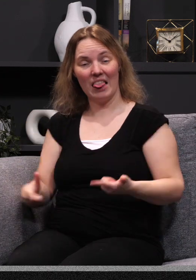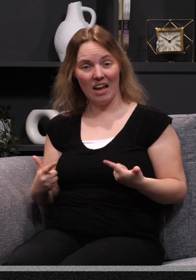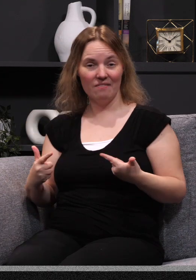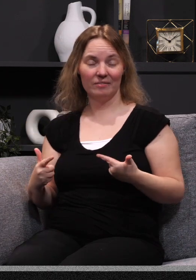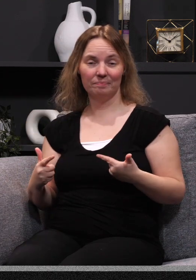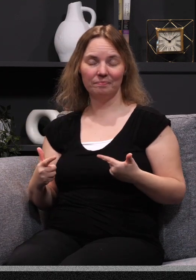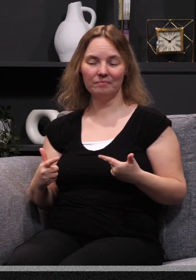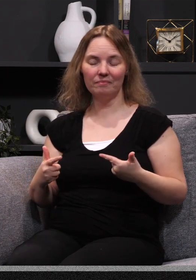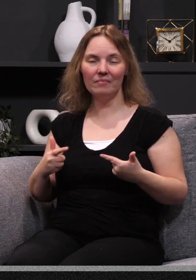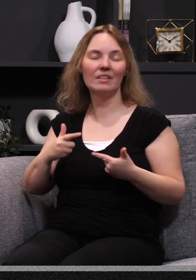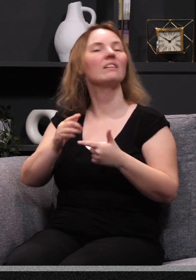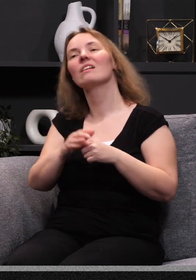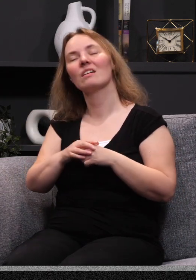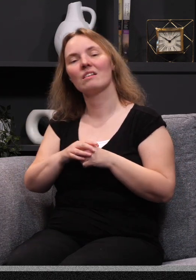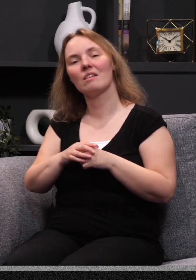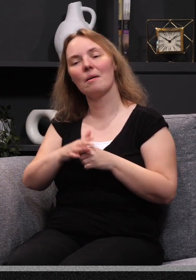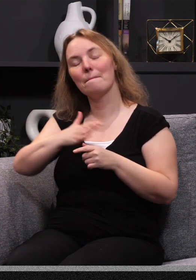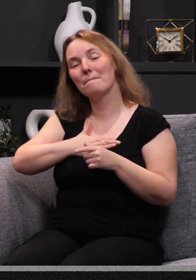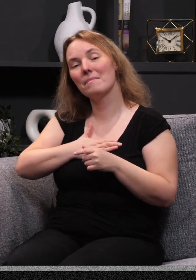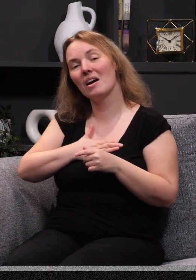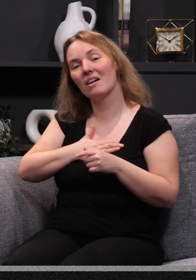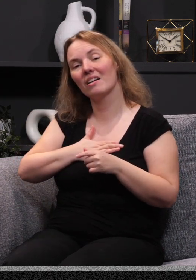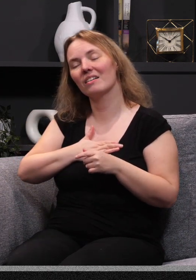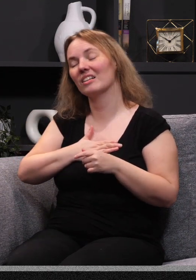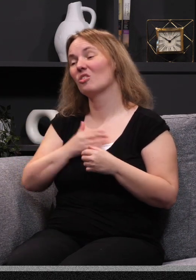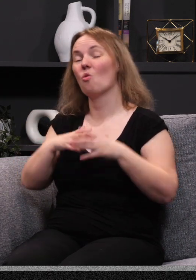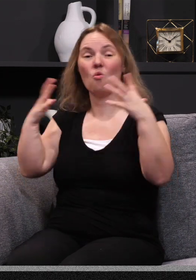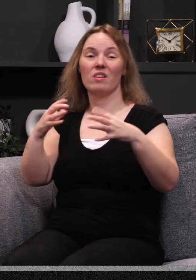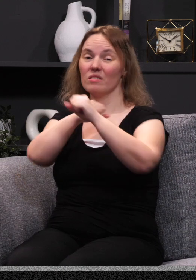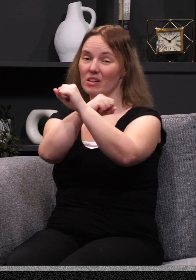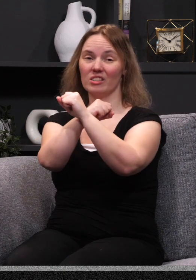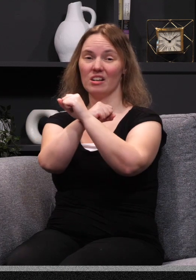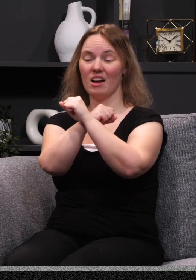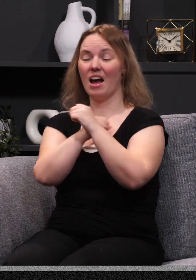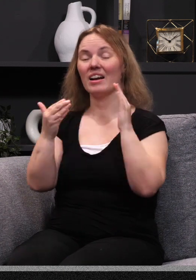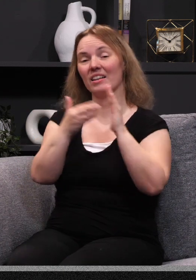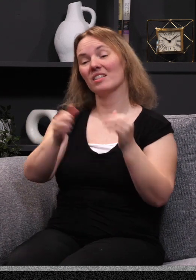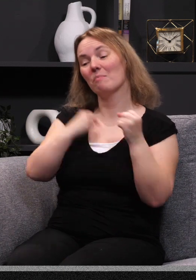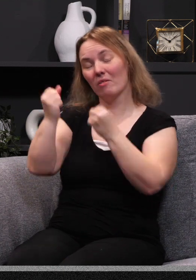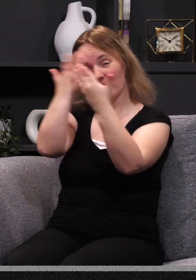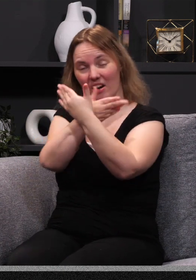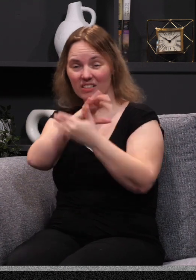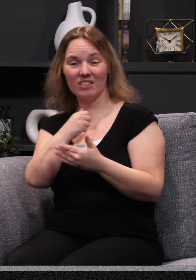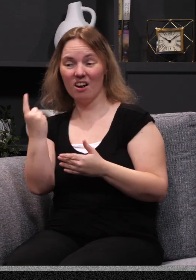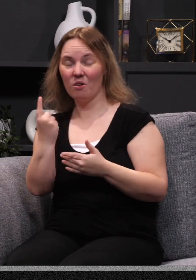in maintaining a life that is pleasing to God and is fulfilling in Christ, my greatest weapon, spiritual weapon against the powers of darkness,